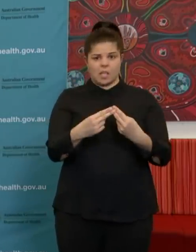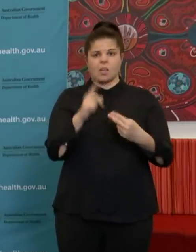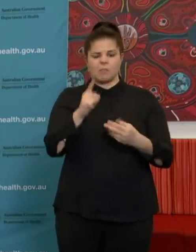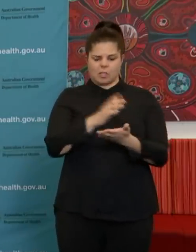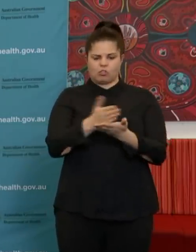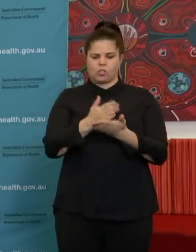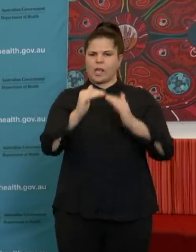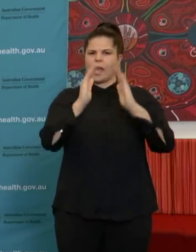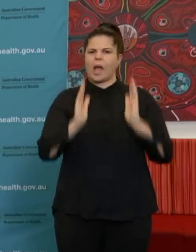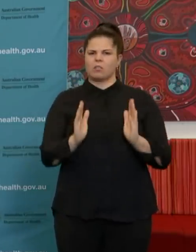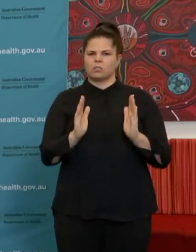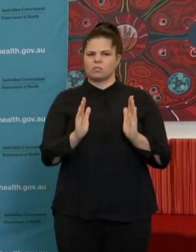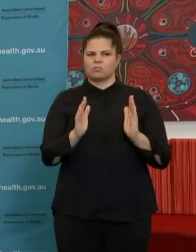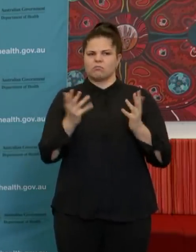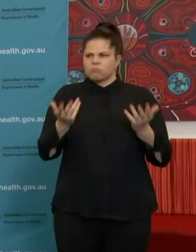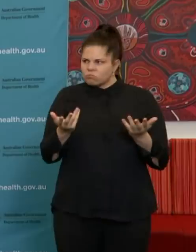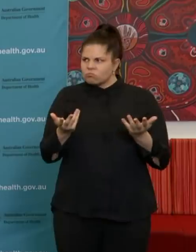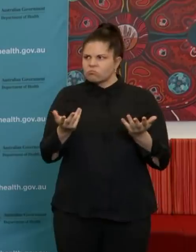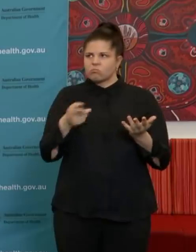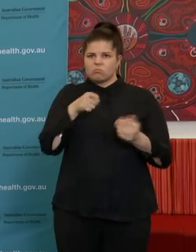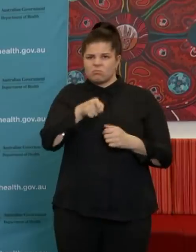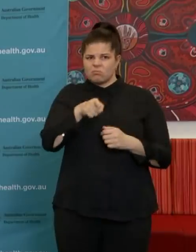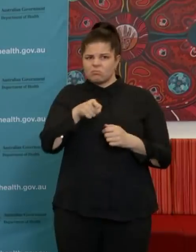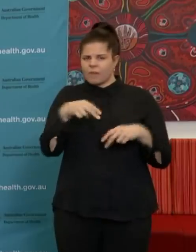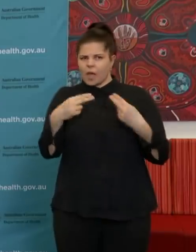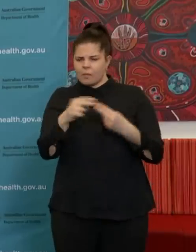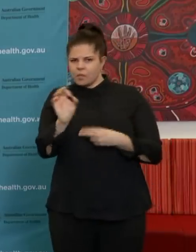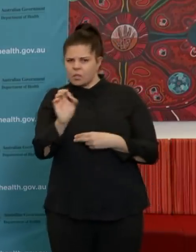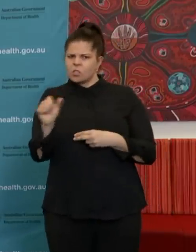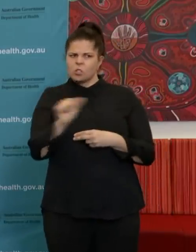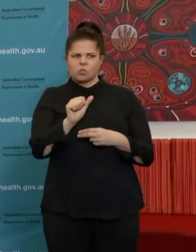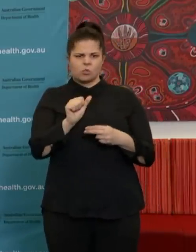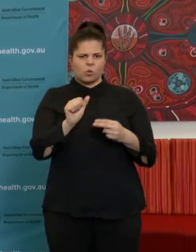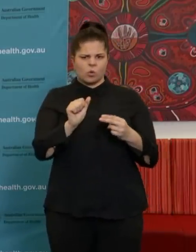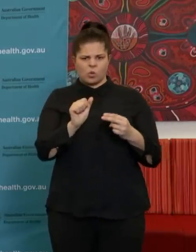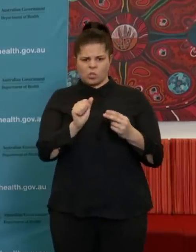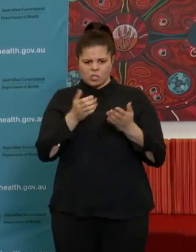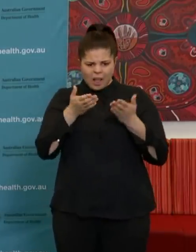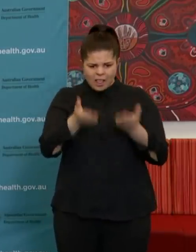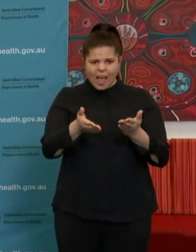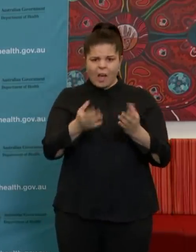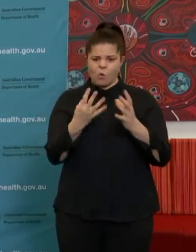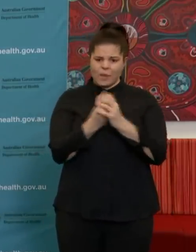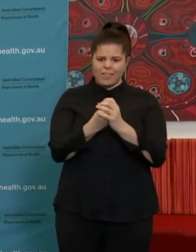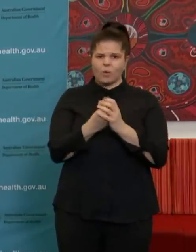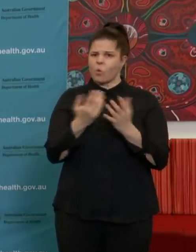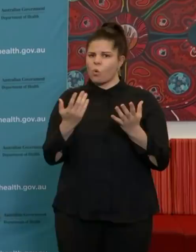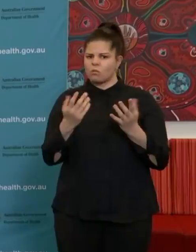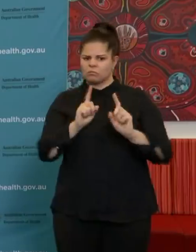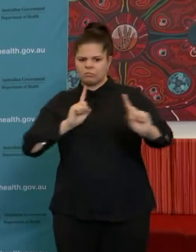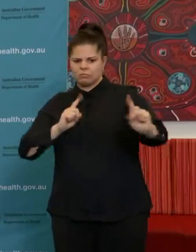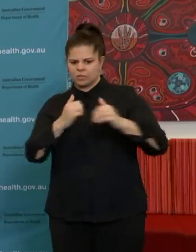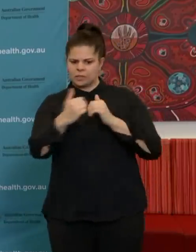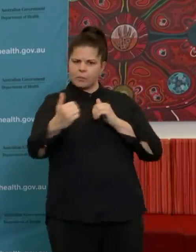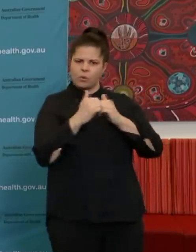-living in the same space, that should they be socialising together? Well, I think they